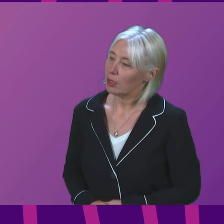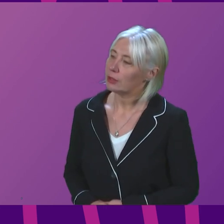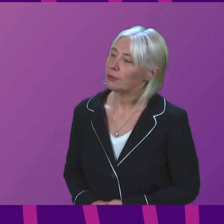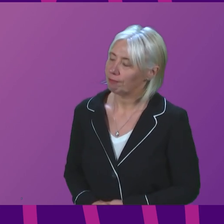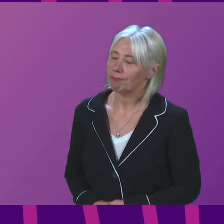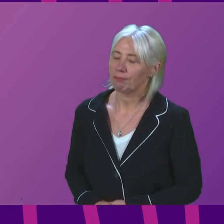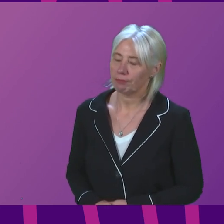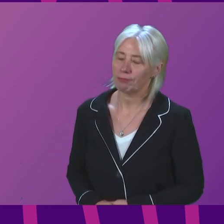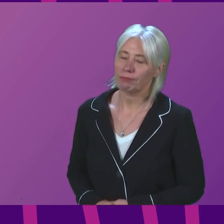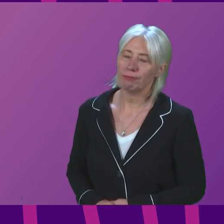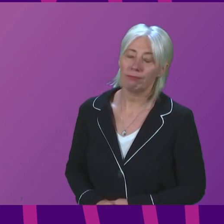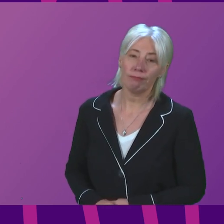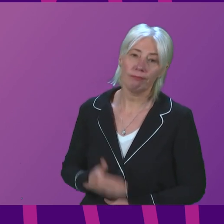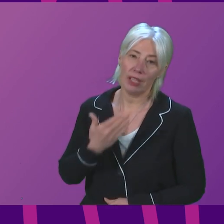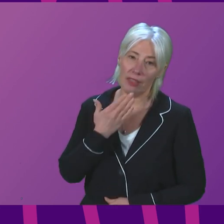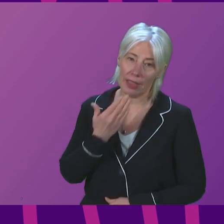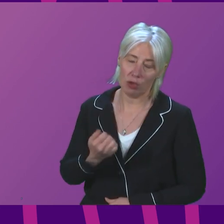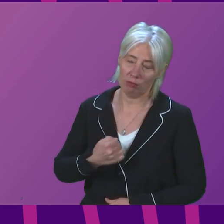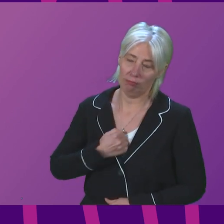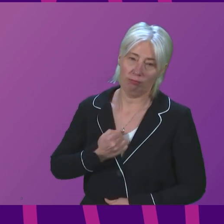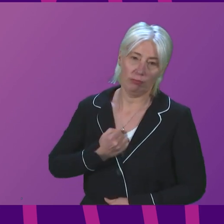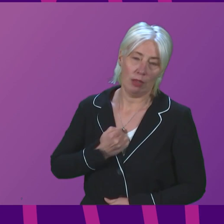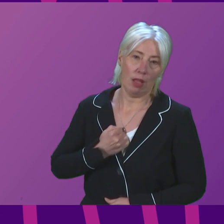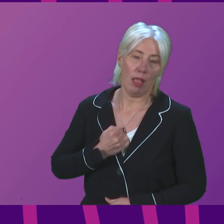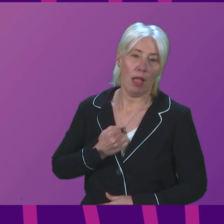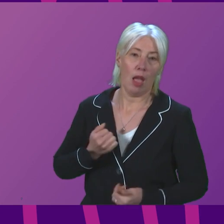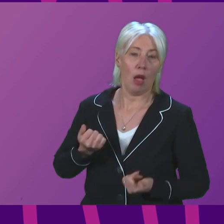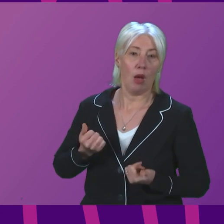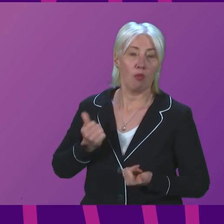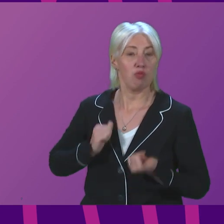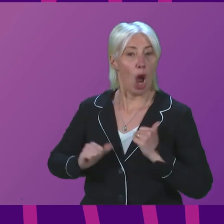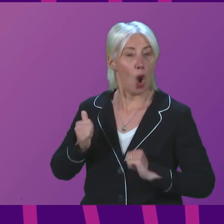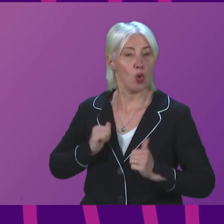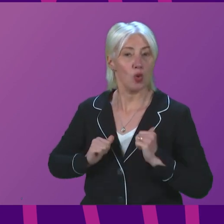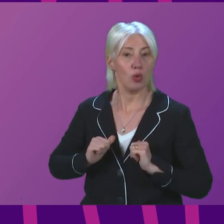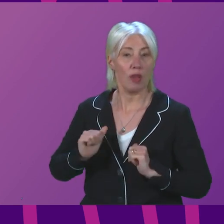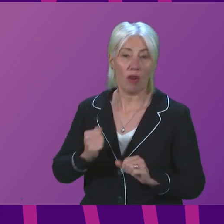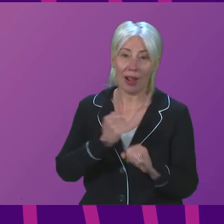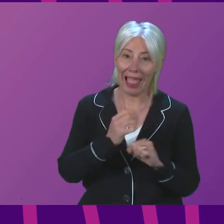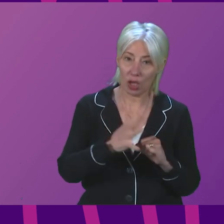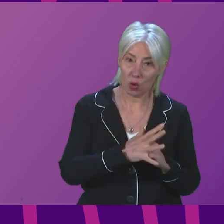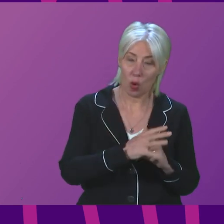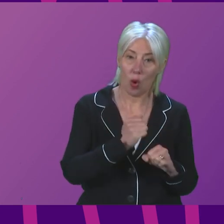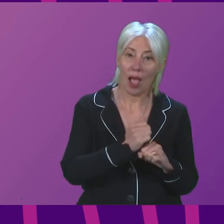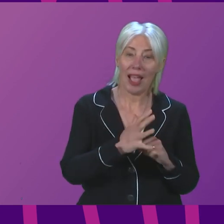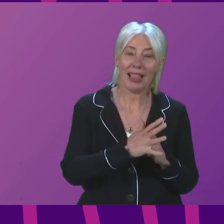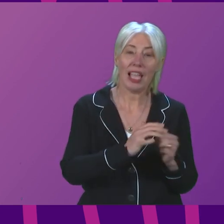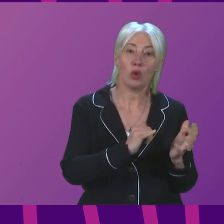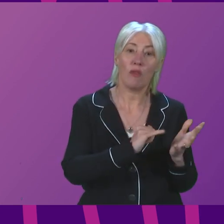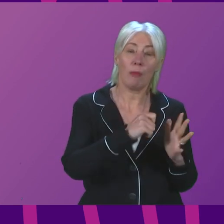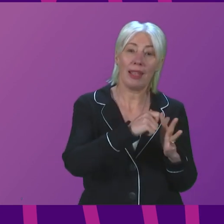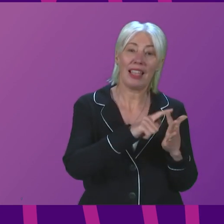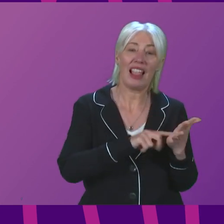Thank you presiding officer. I am very proud of the record of Glasgow and Glasgow Kelvin in particular of supporting asylum